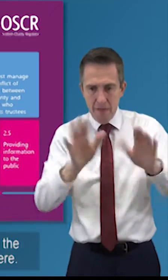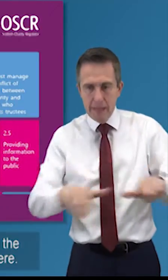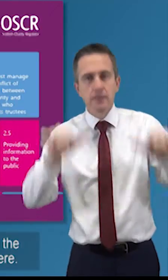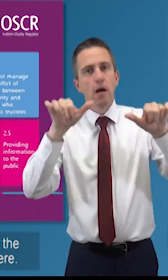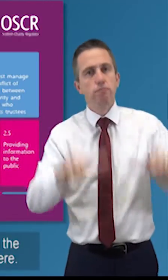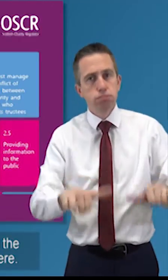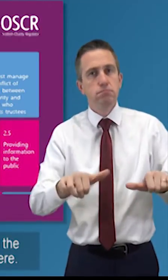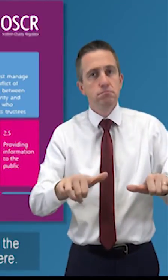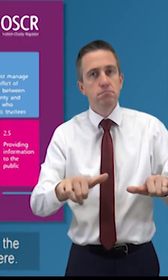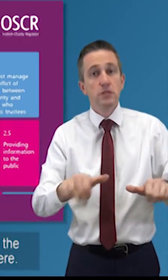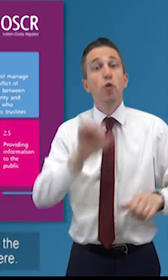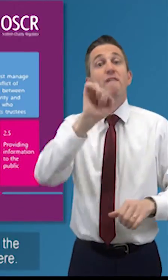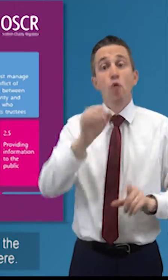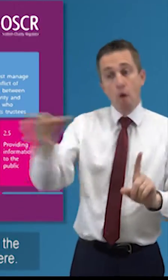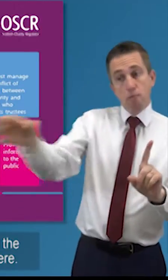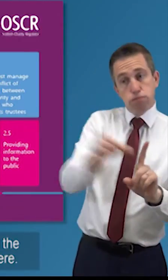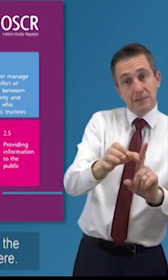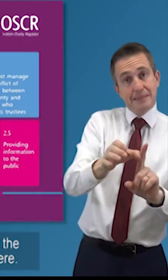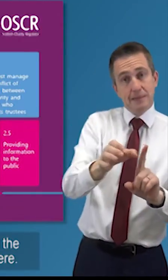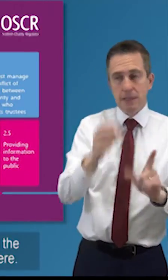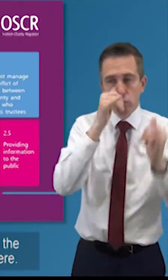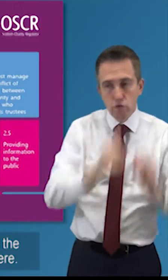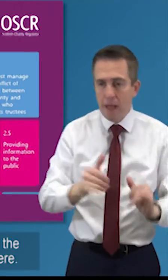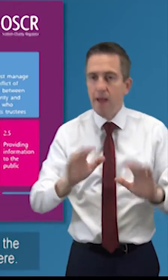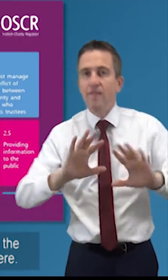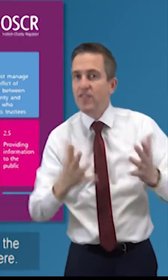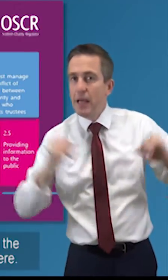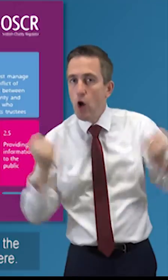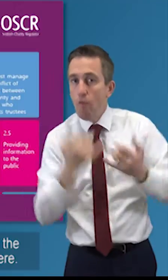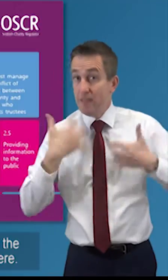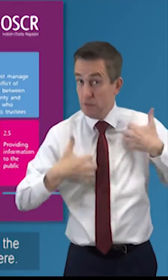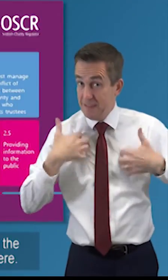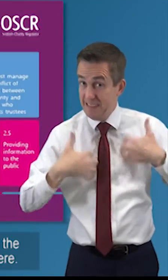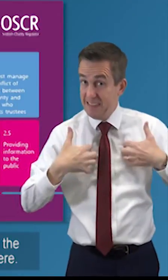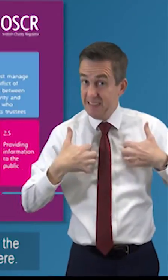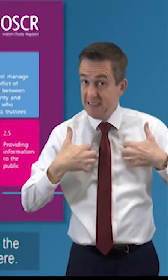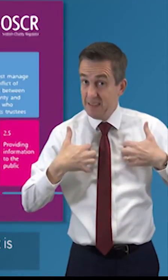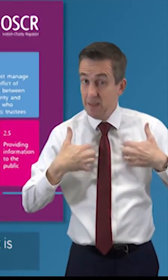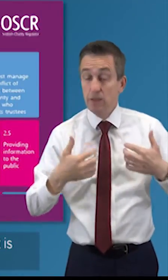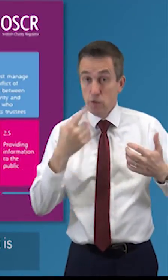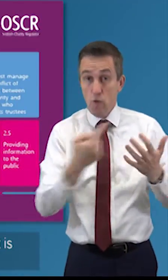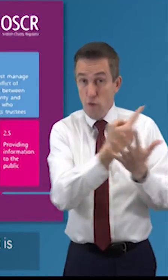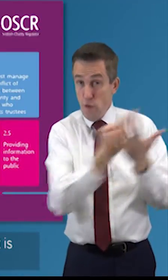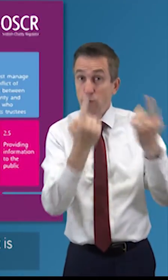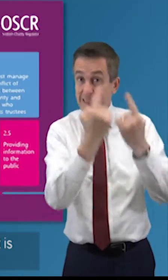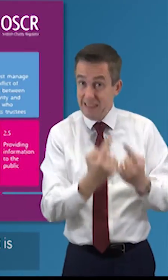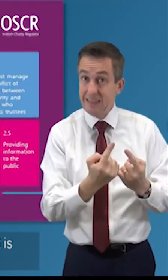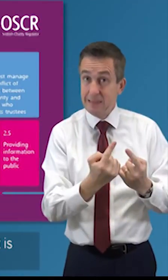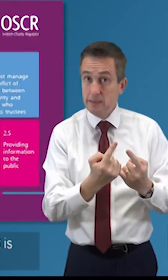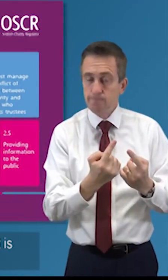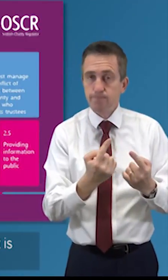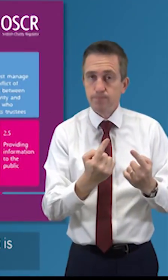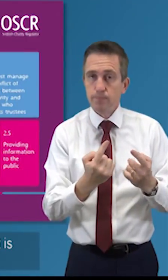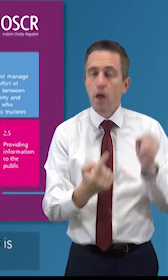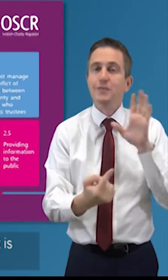interests of someone who's appointed you to the charity and the interest of the charity whether there's a conflict there so those are the key things that